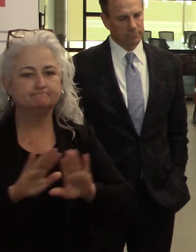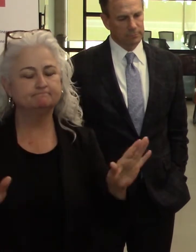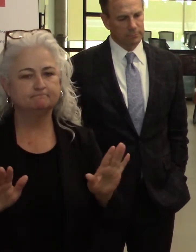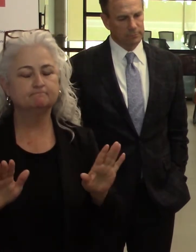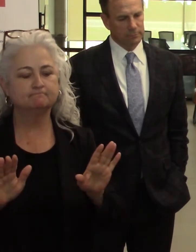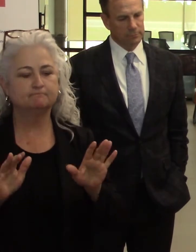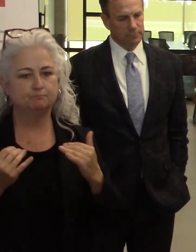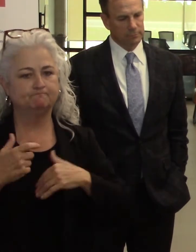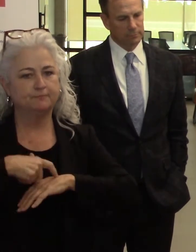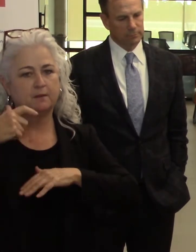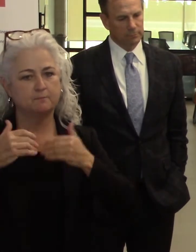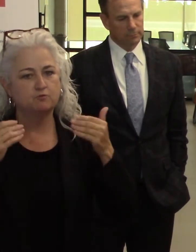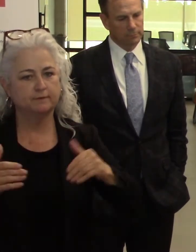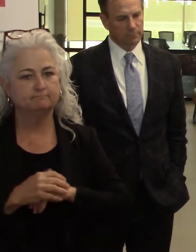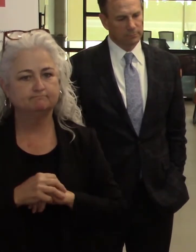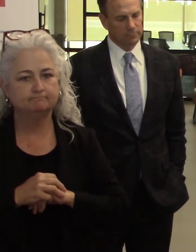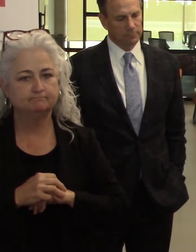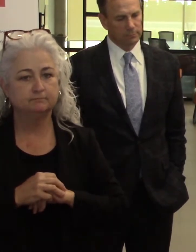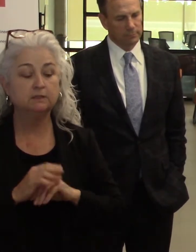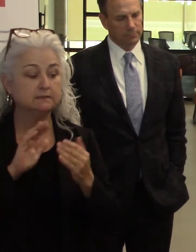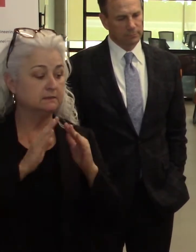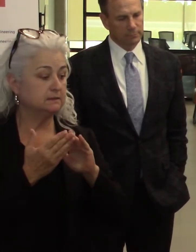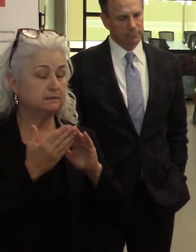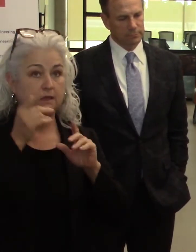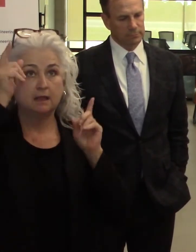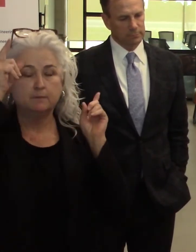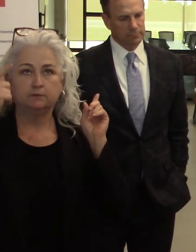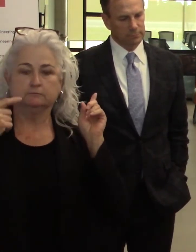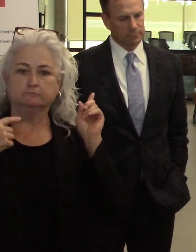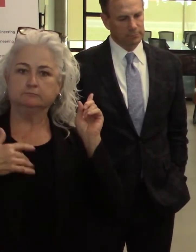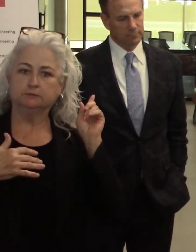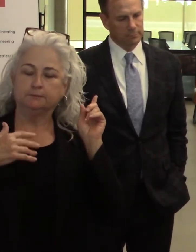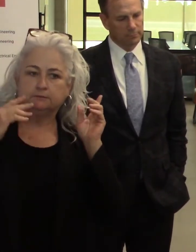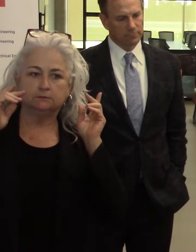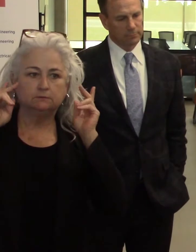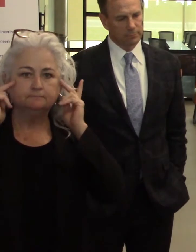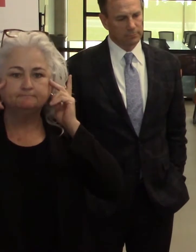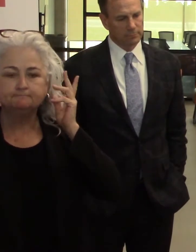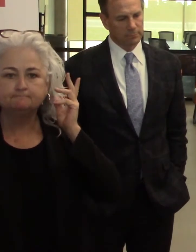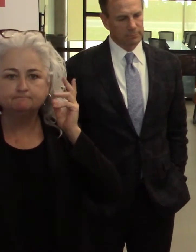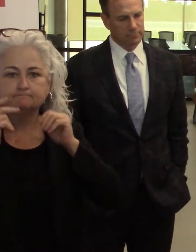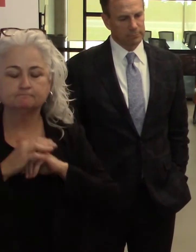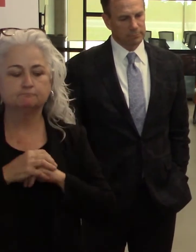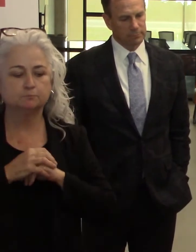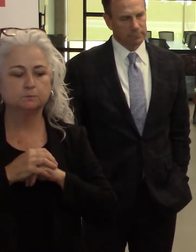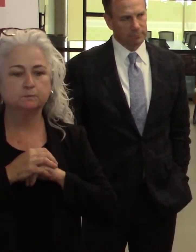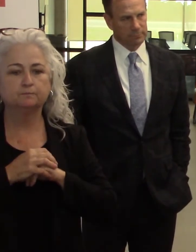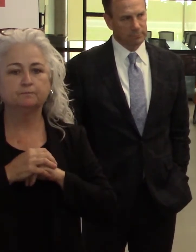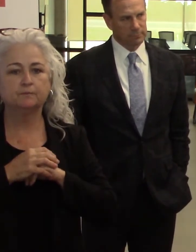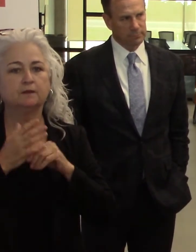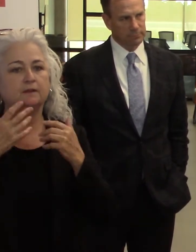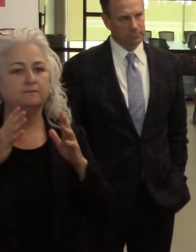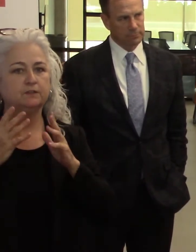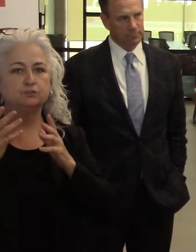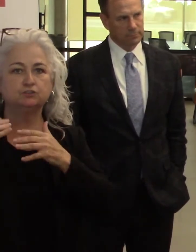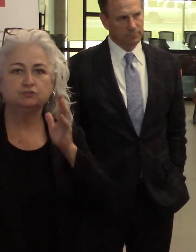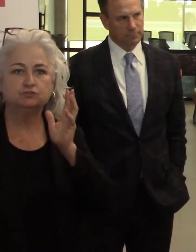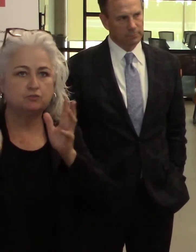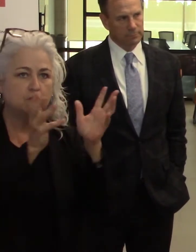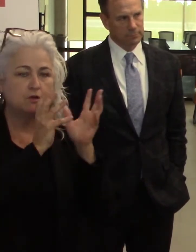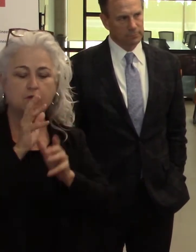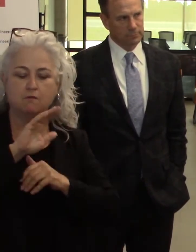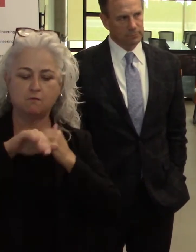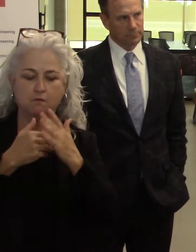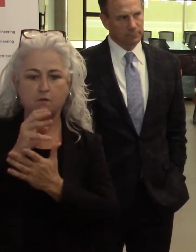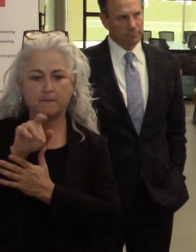Citizens in Lubbock are scared to death. I know that we've been in conversation with all the mayors, mayors from Lubbock,